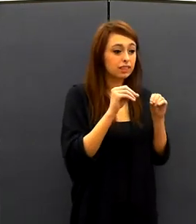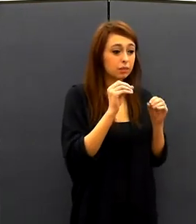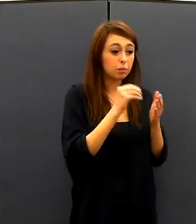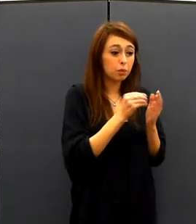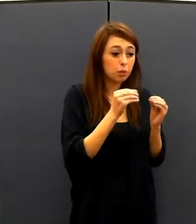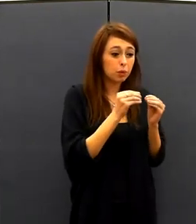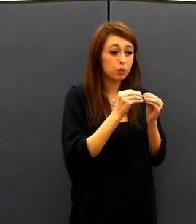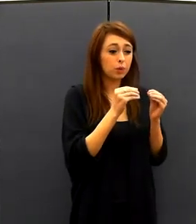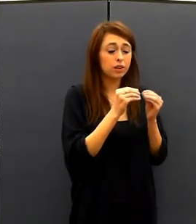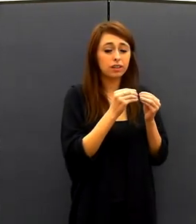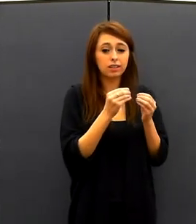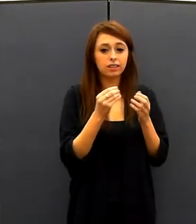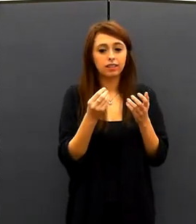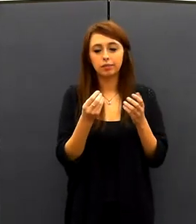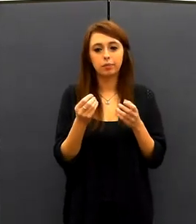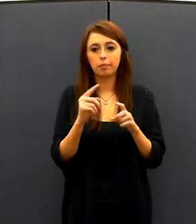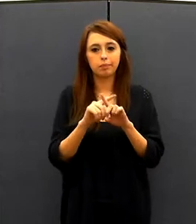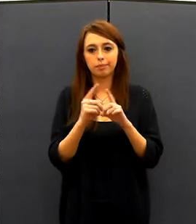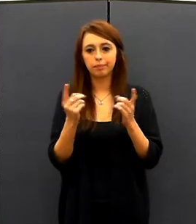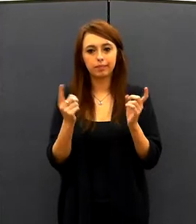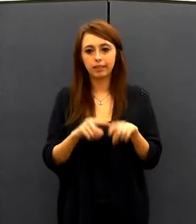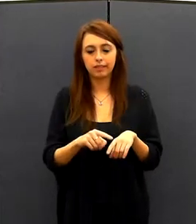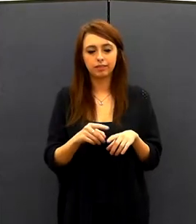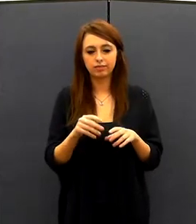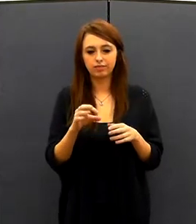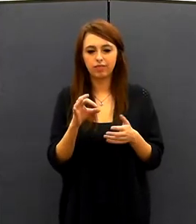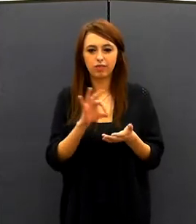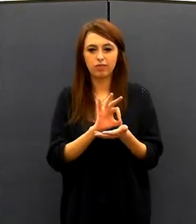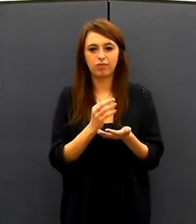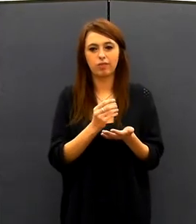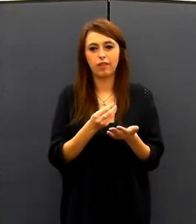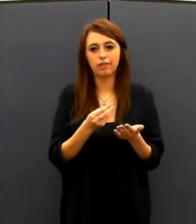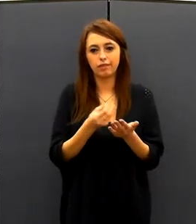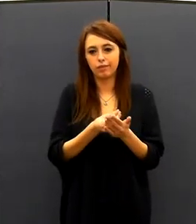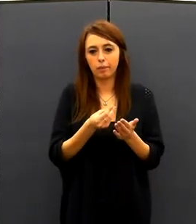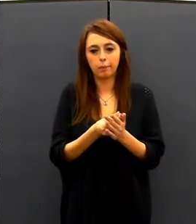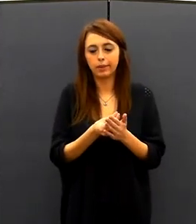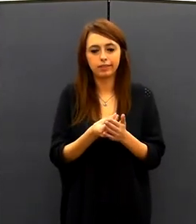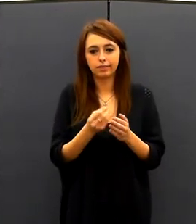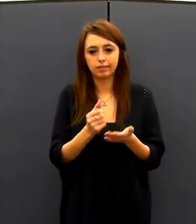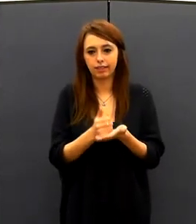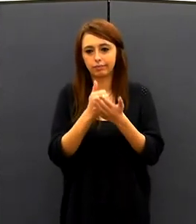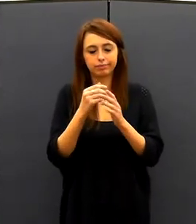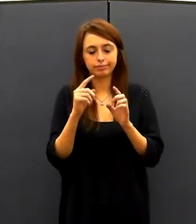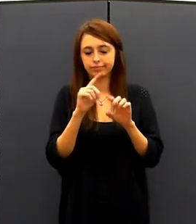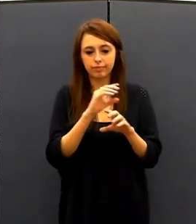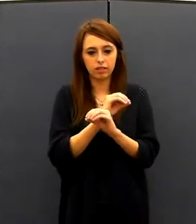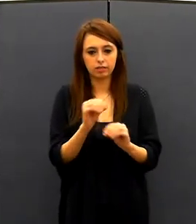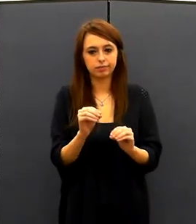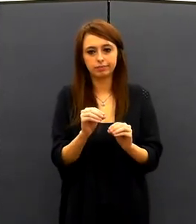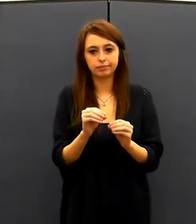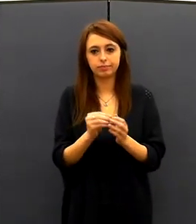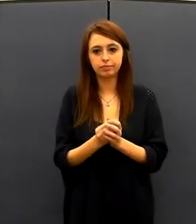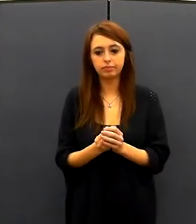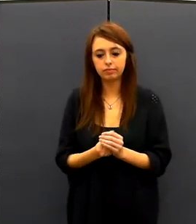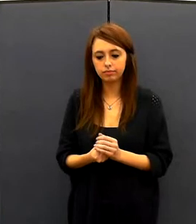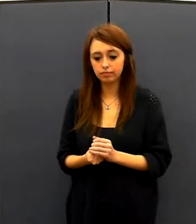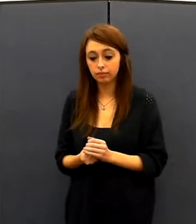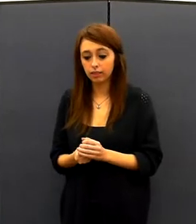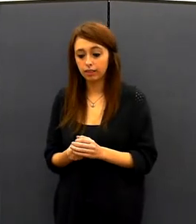I didn't have financial aid. I had to pay that money in my pocket. And the money was about, the cost was about $2,000 that I